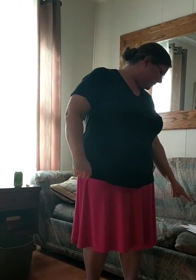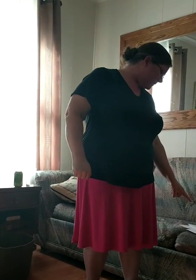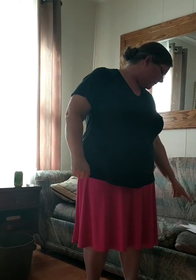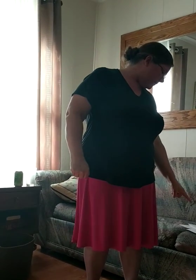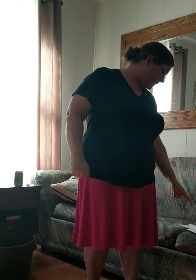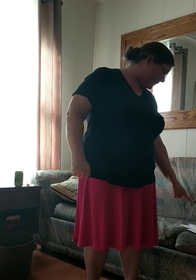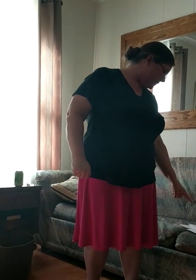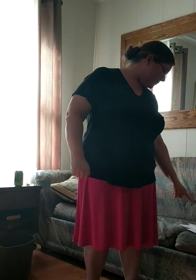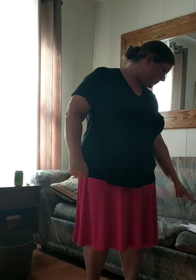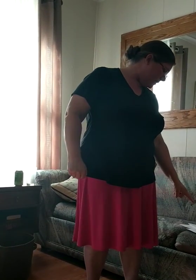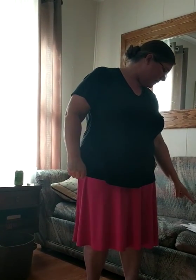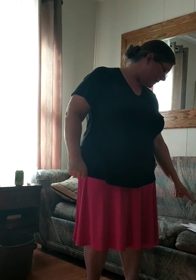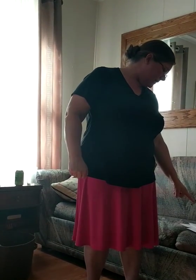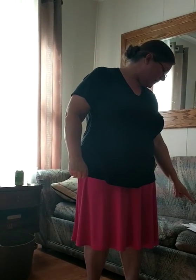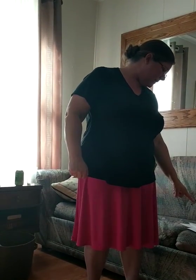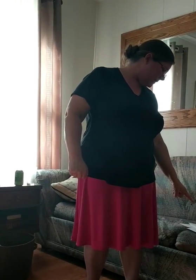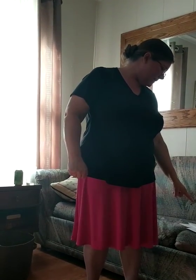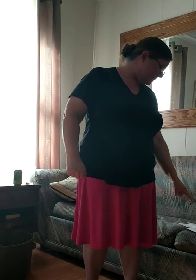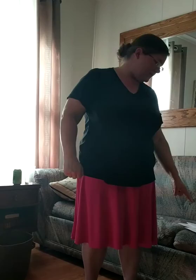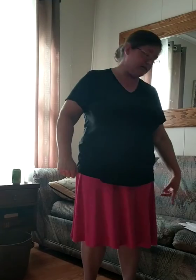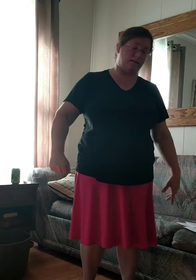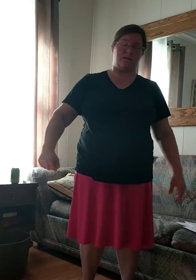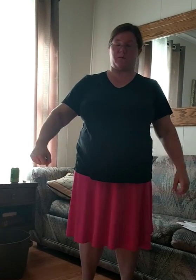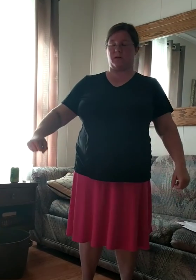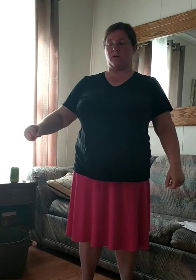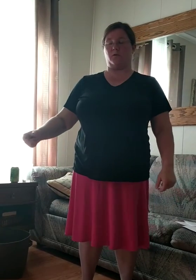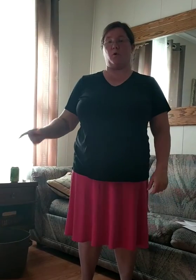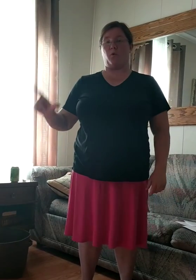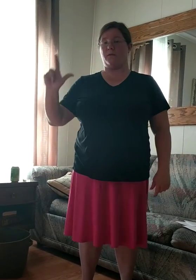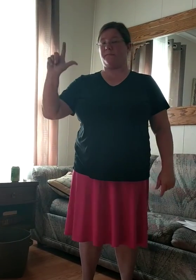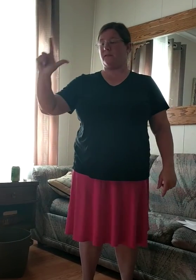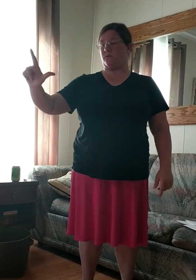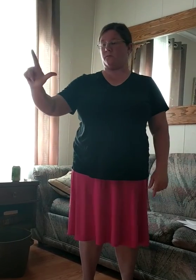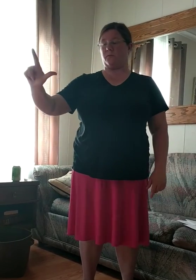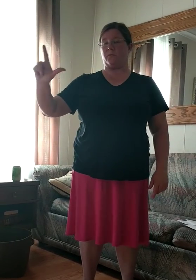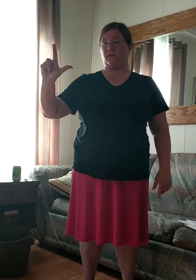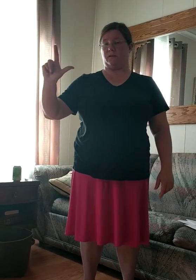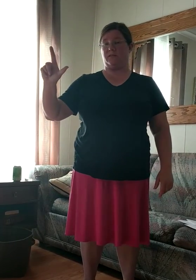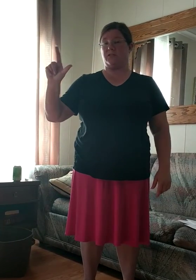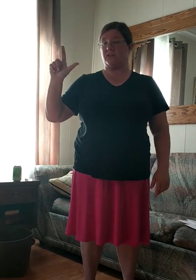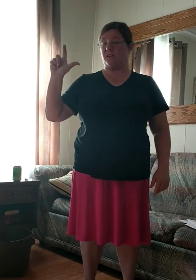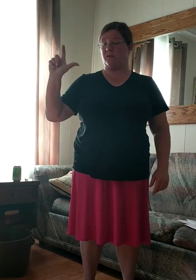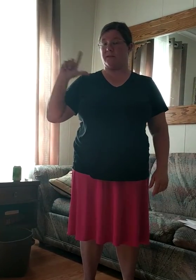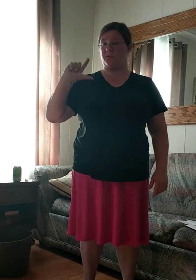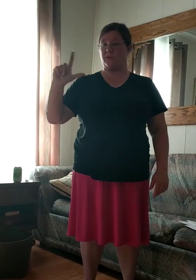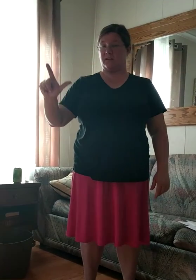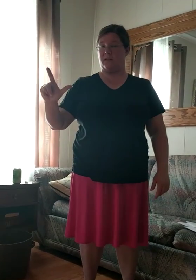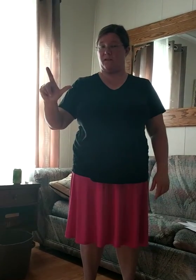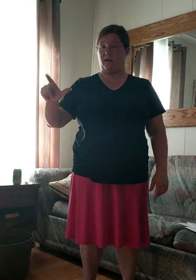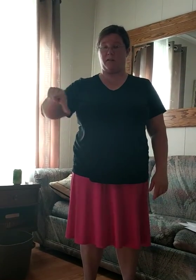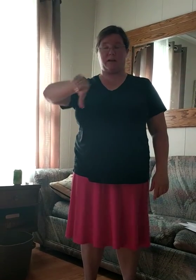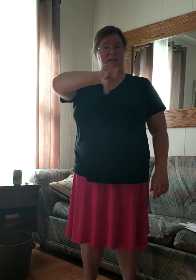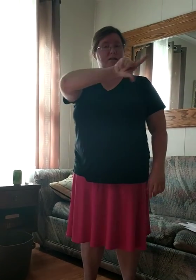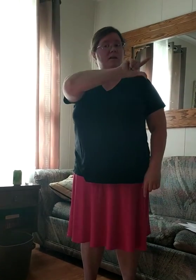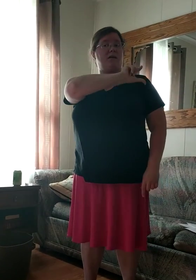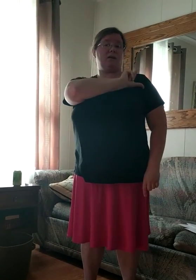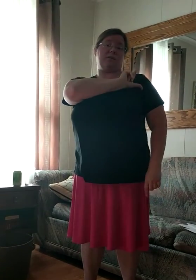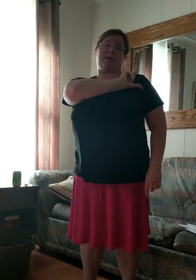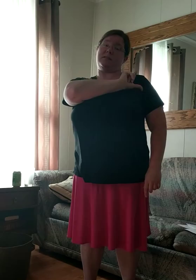Okay. So, he. And then we're going to go Lord. So, just like Christ. But we're going to take our L hand and make a